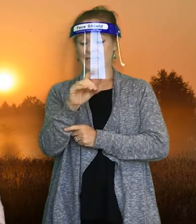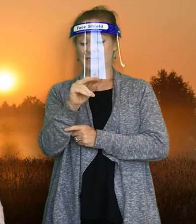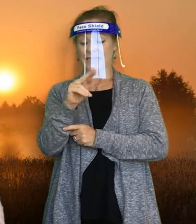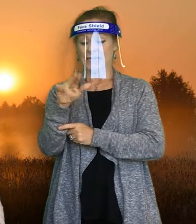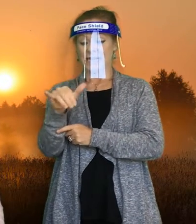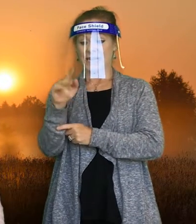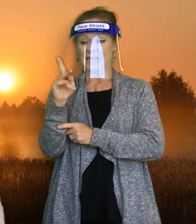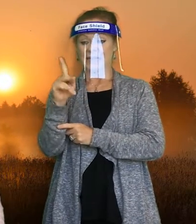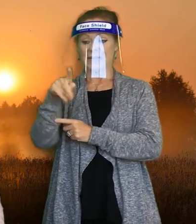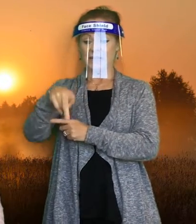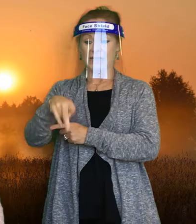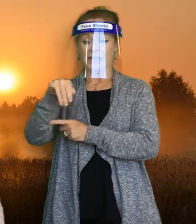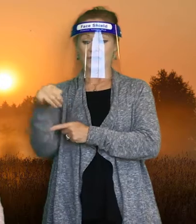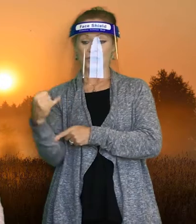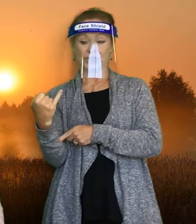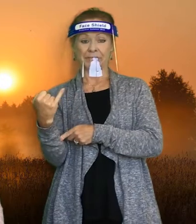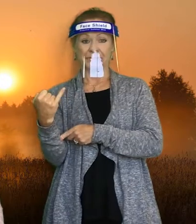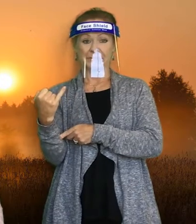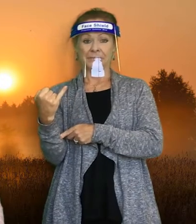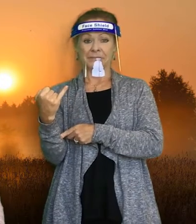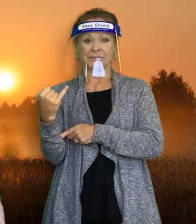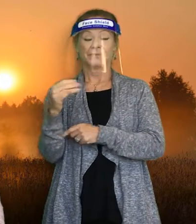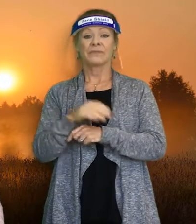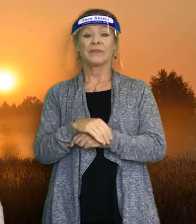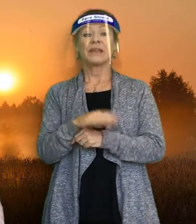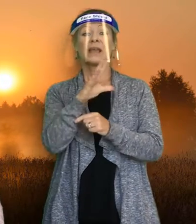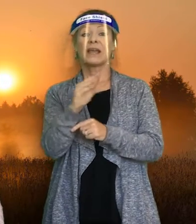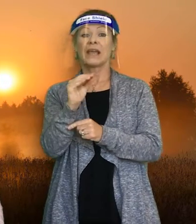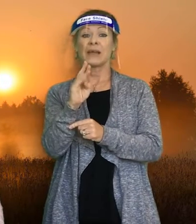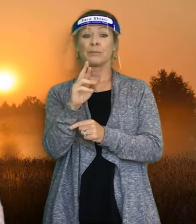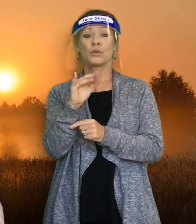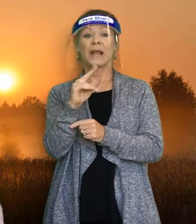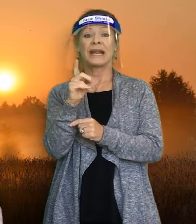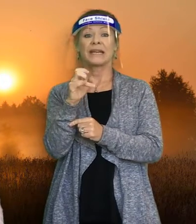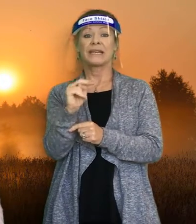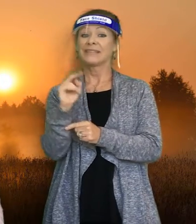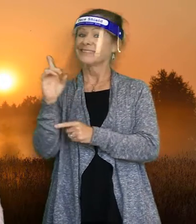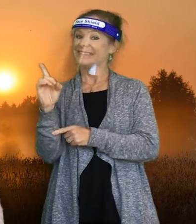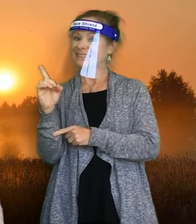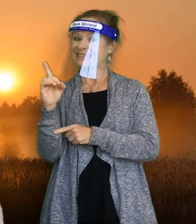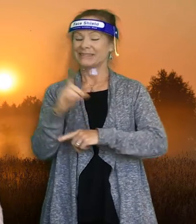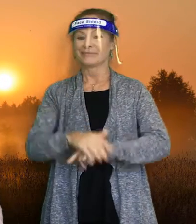Danny KPJ, and Brandon D.